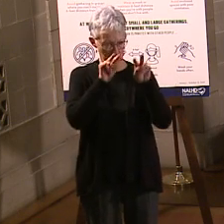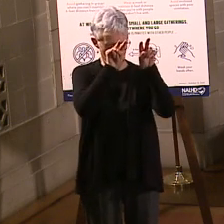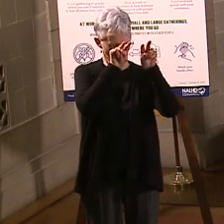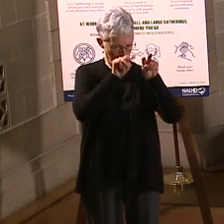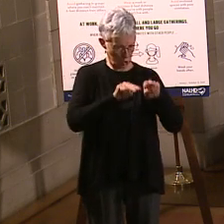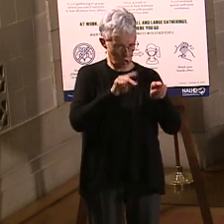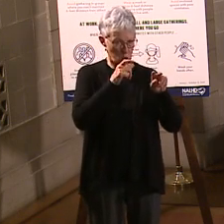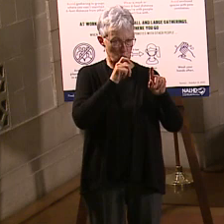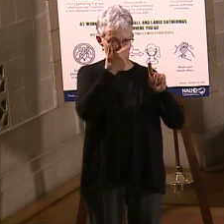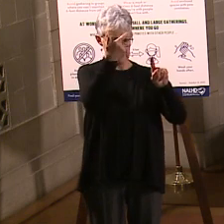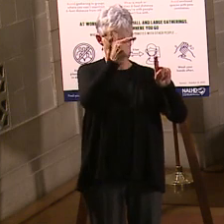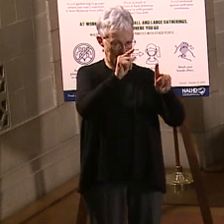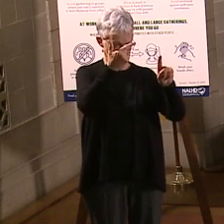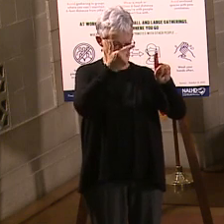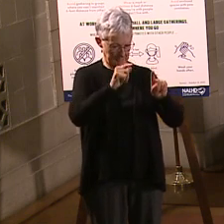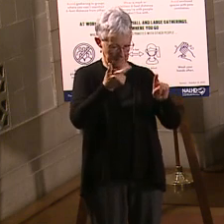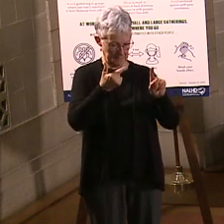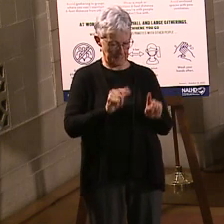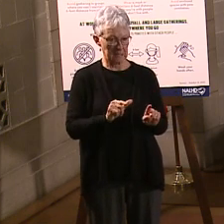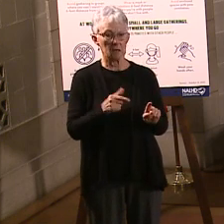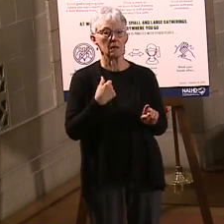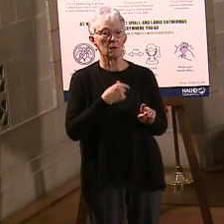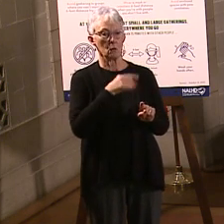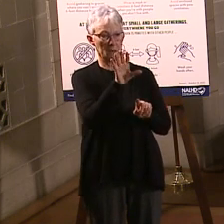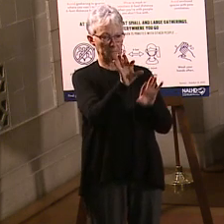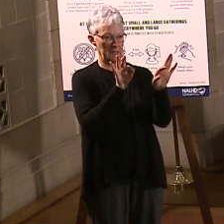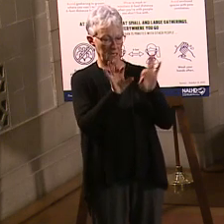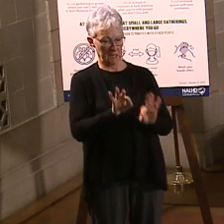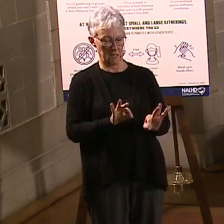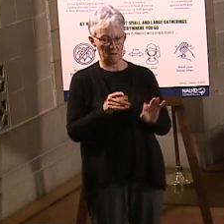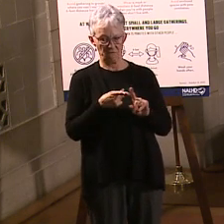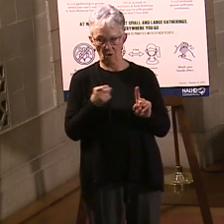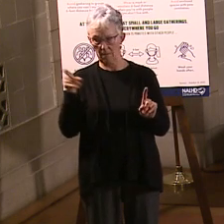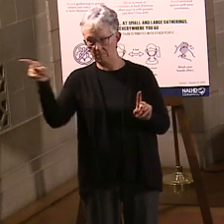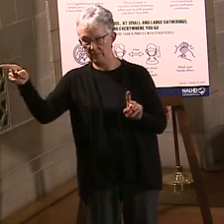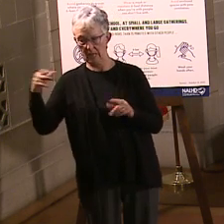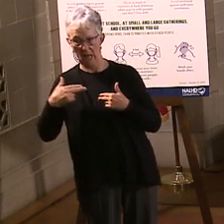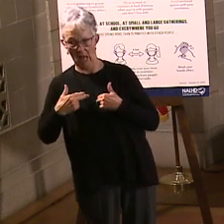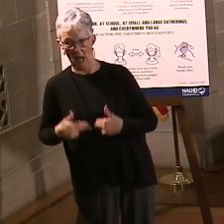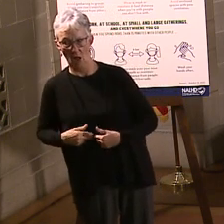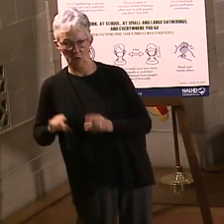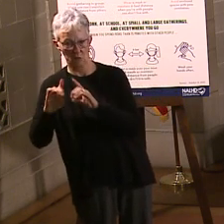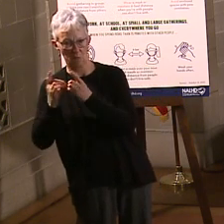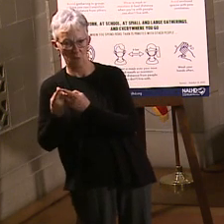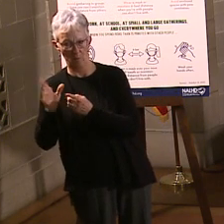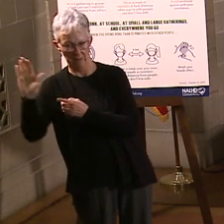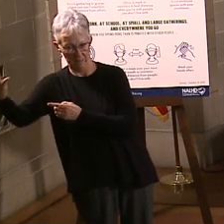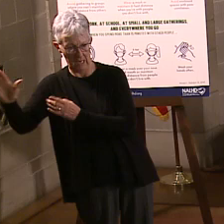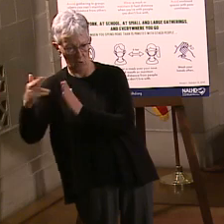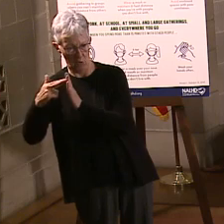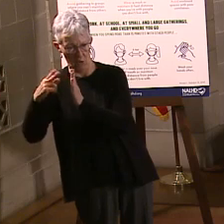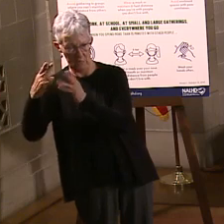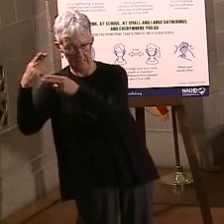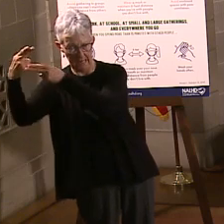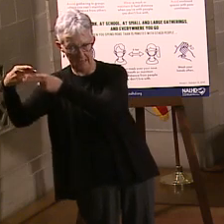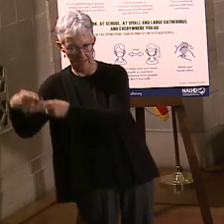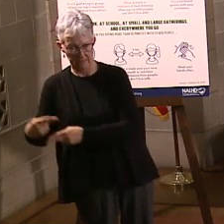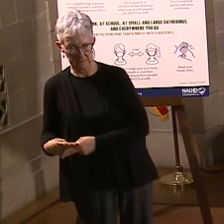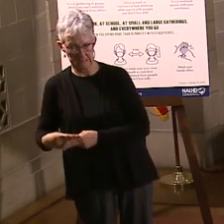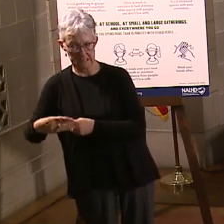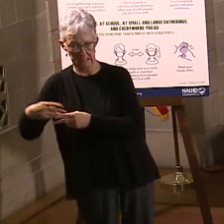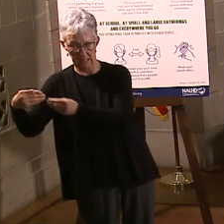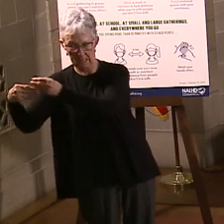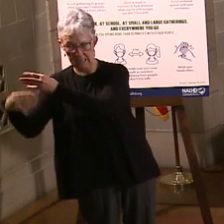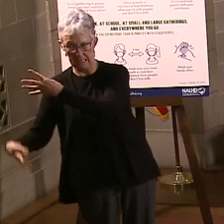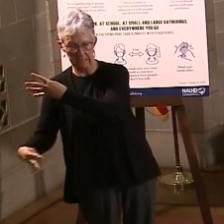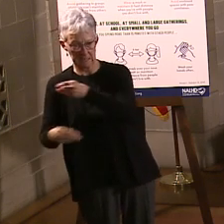guidelines, we will be picking people from those local public health departments to match the number of allocations they have. That helps them kind of